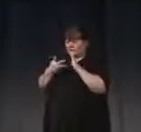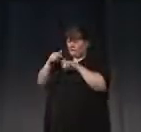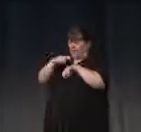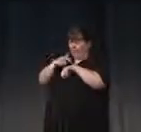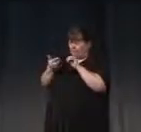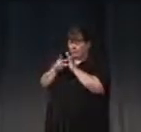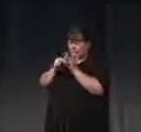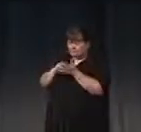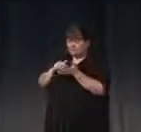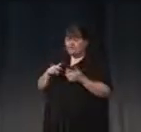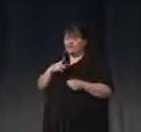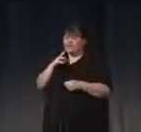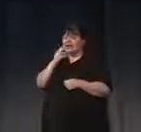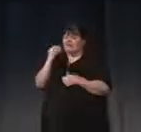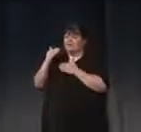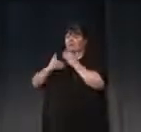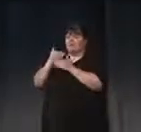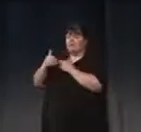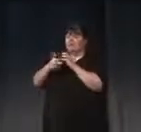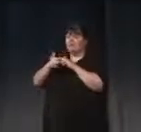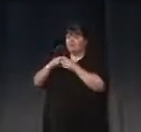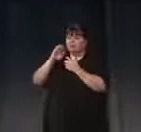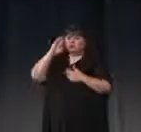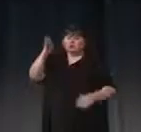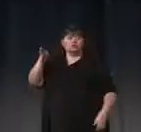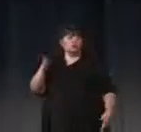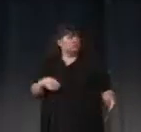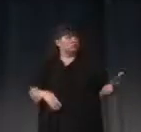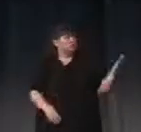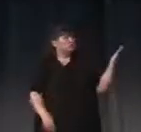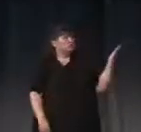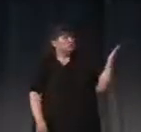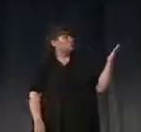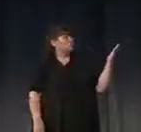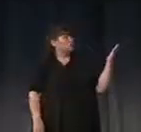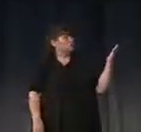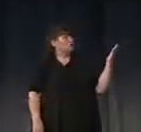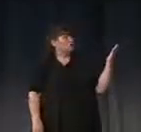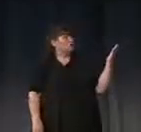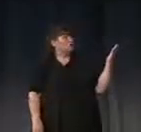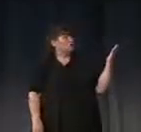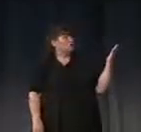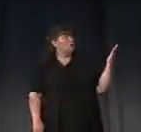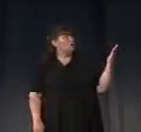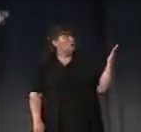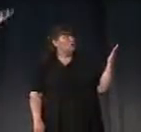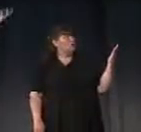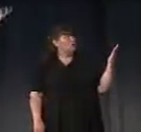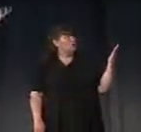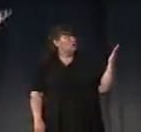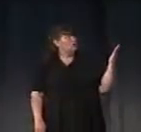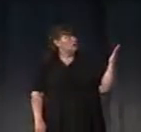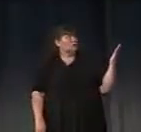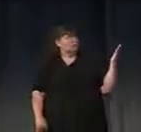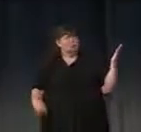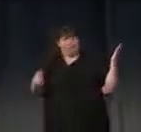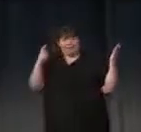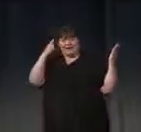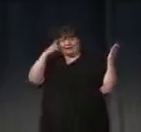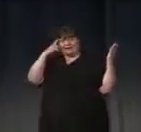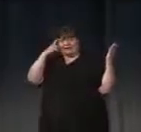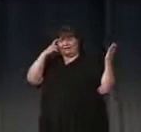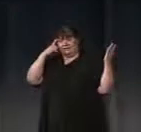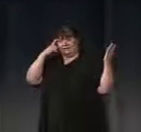And the problem of the future, here you have a really interesting image. You've got this brain here,